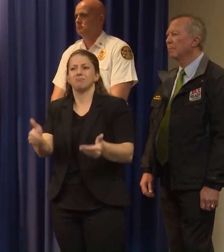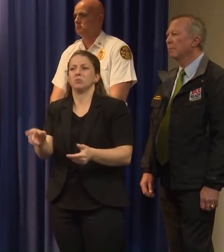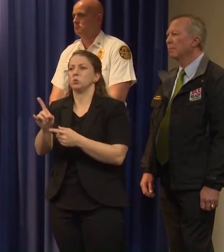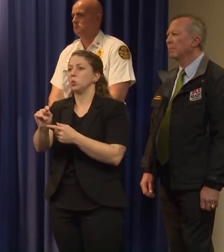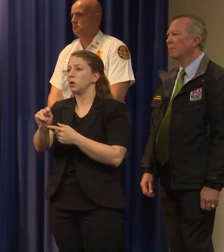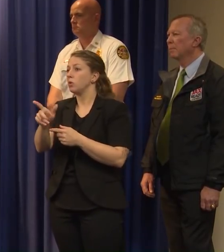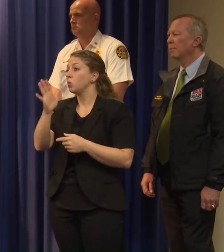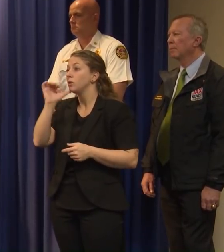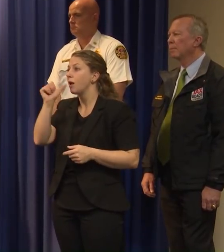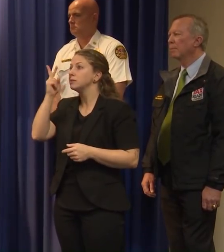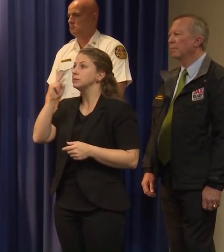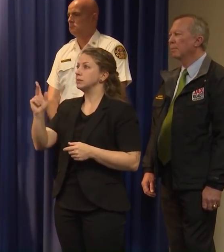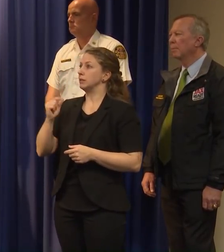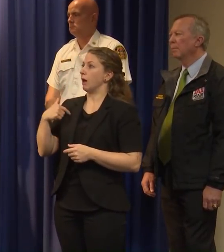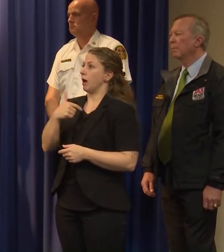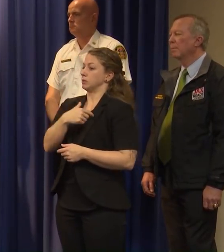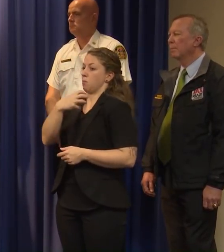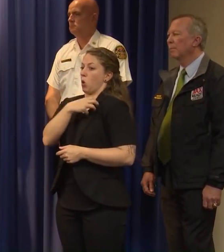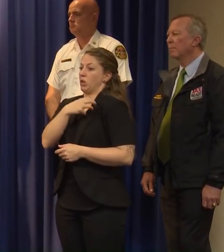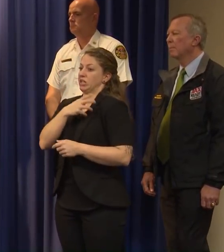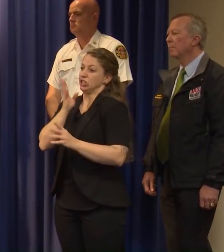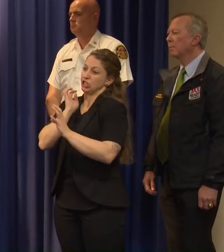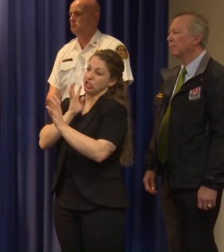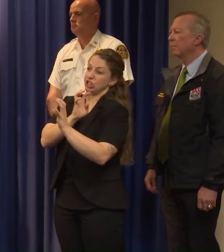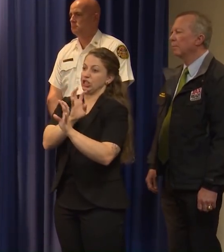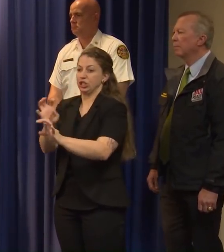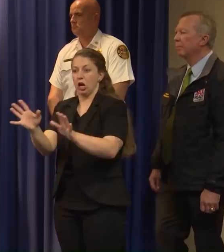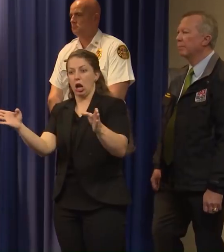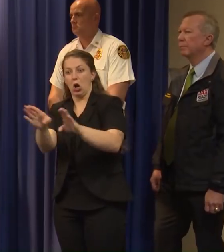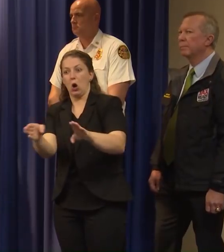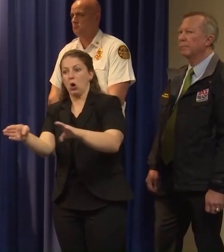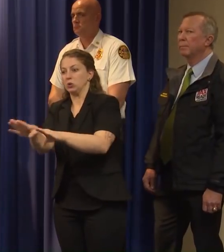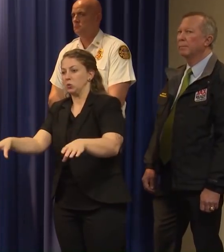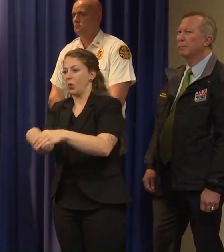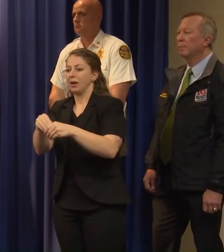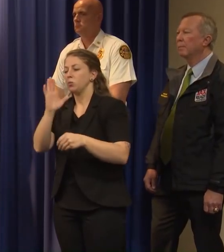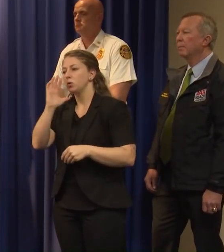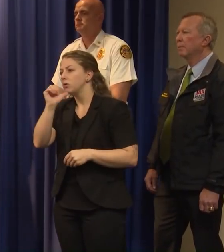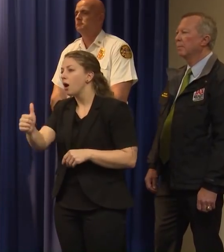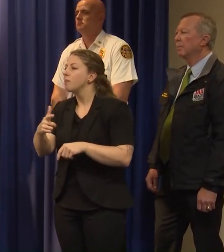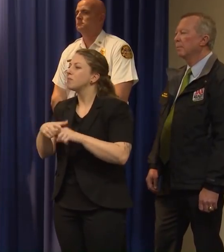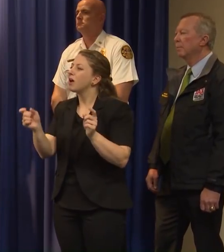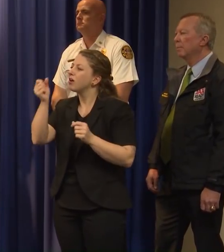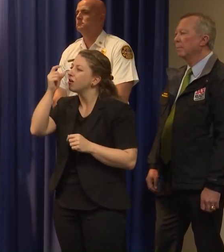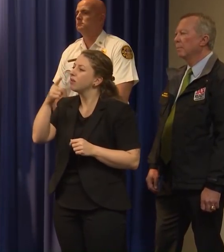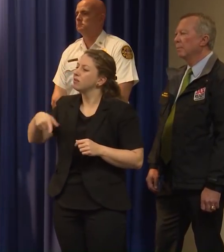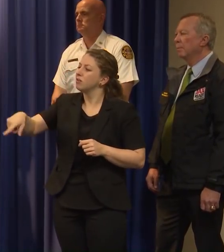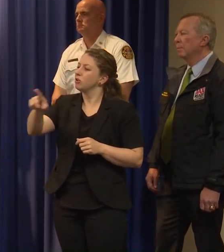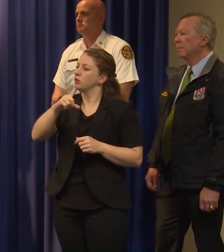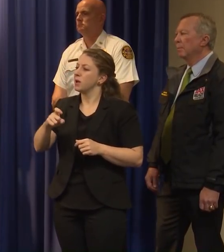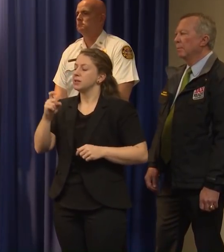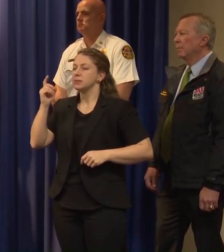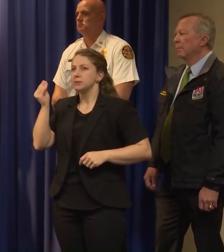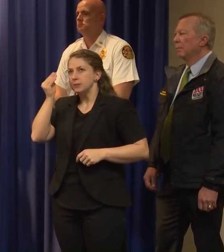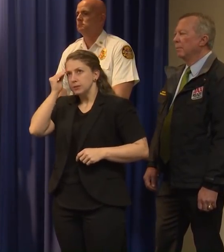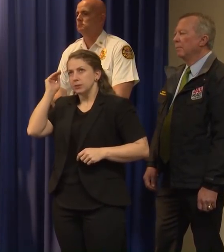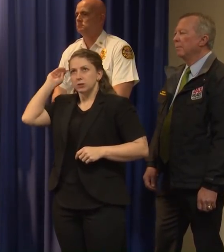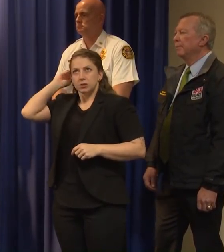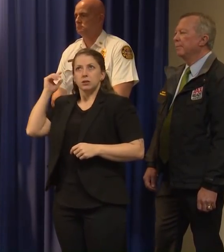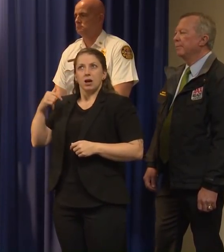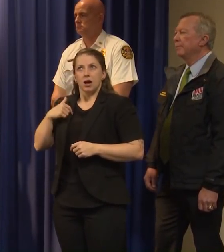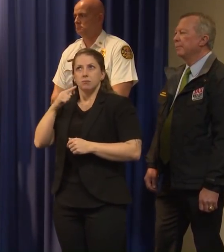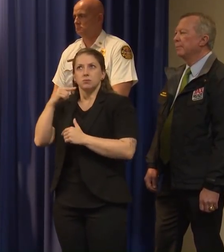crashing in to close a wedding at the end of the day. But again, take some responsibility as a member of our community to not